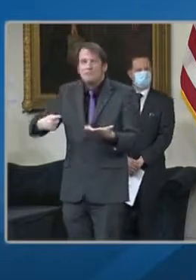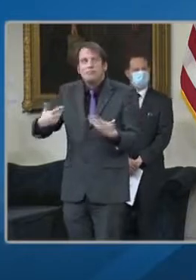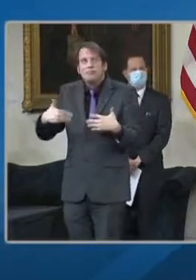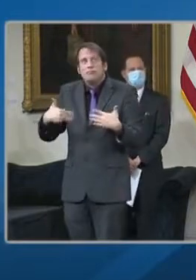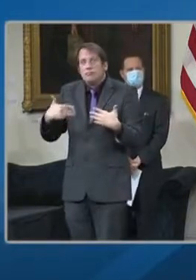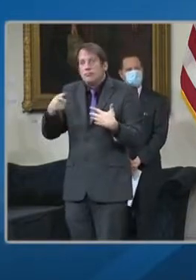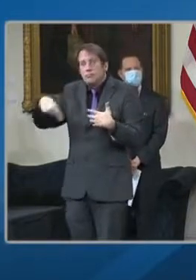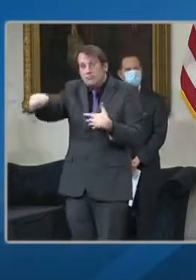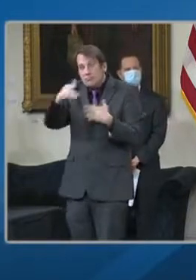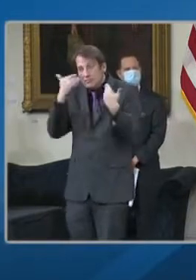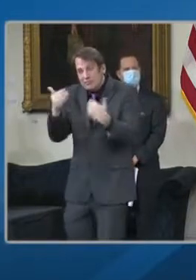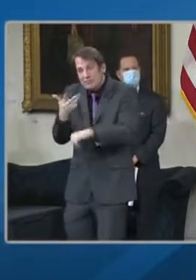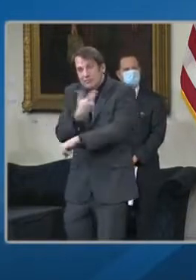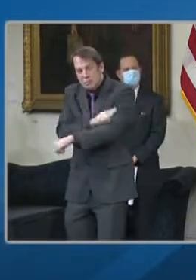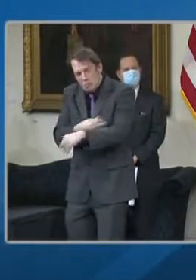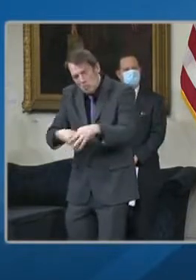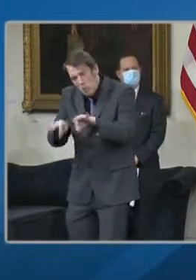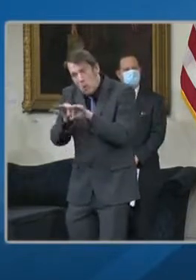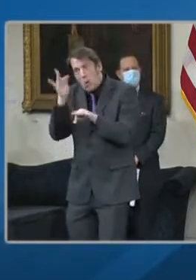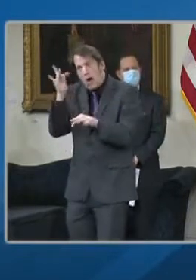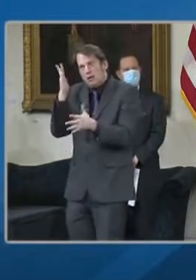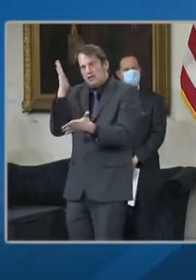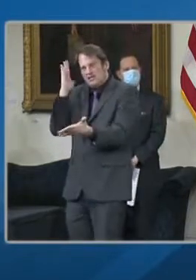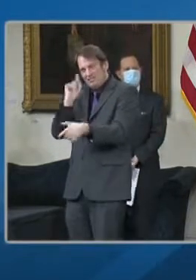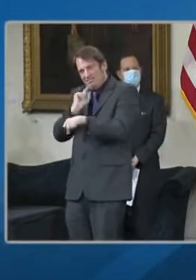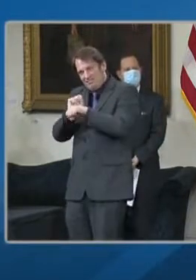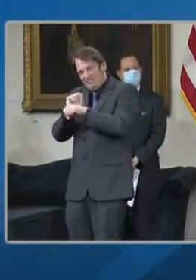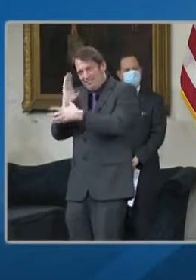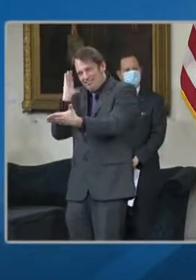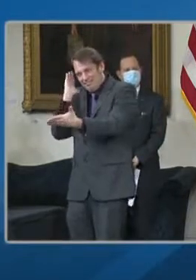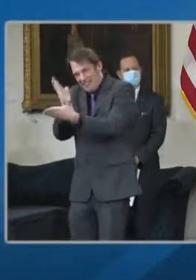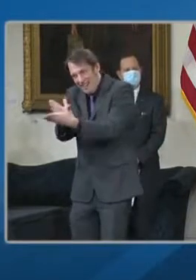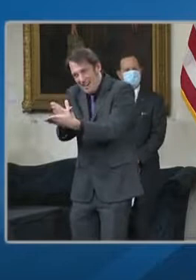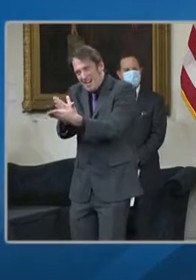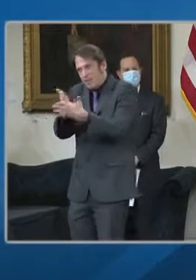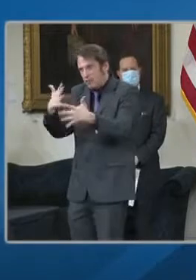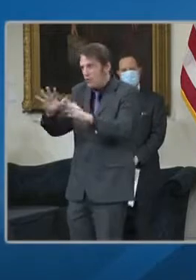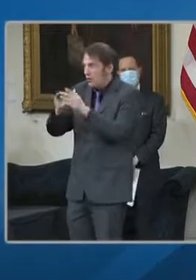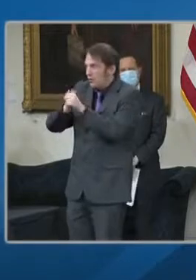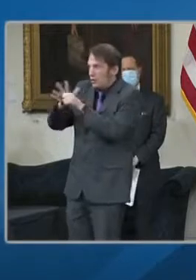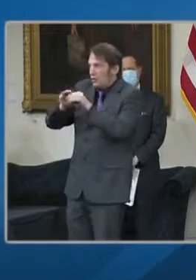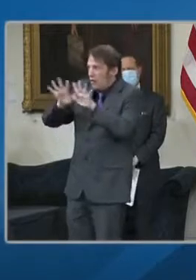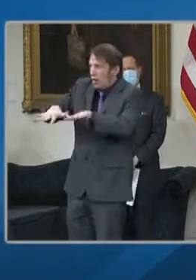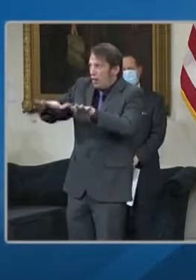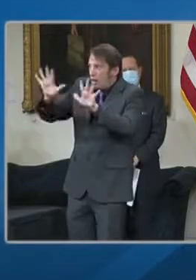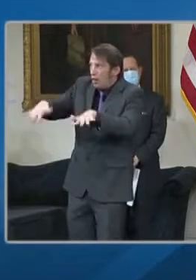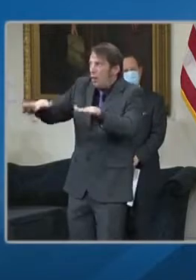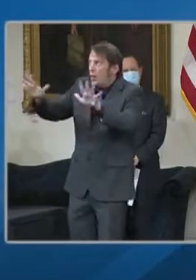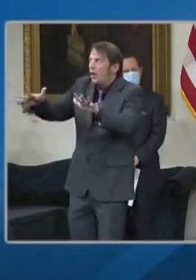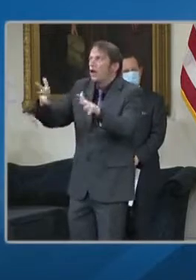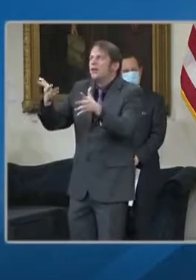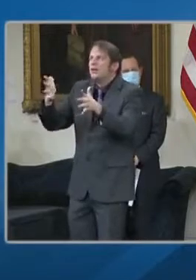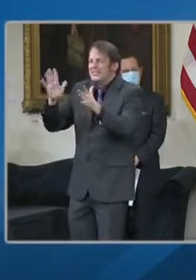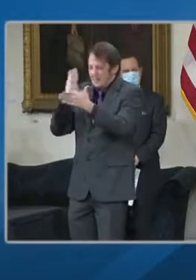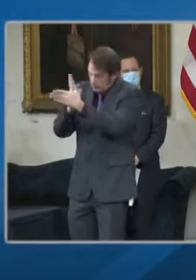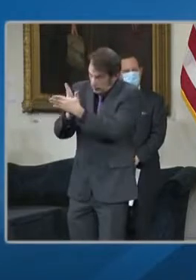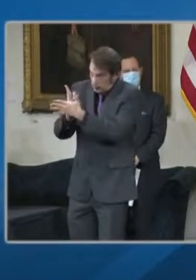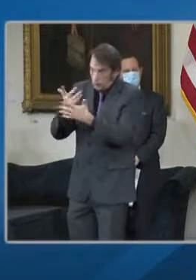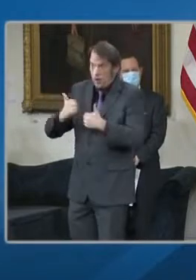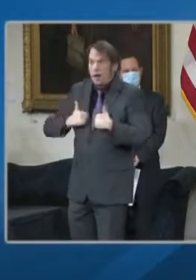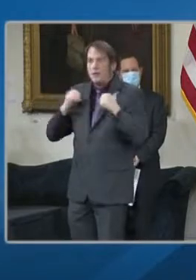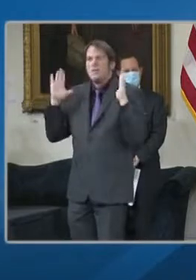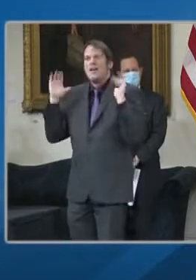COVID-19 so that we can return to normal life once again. I want to sincerely thank